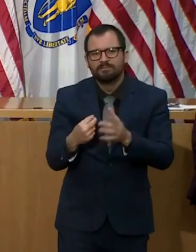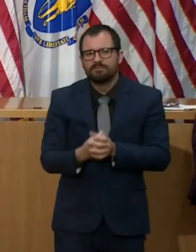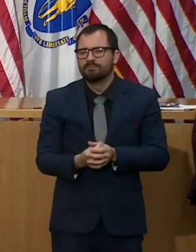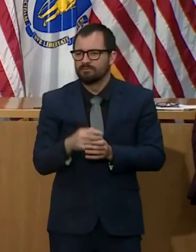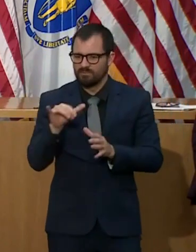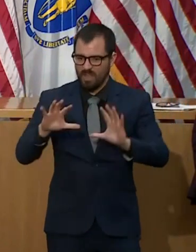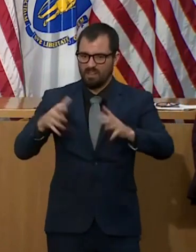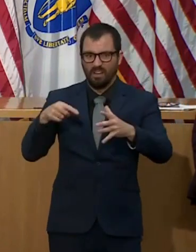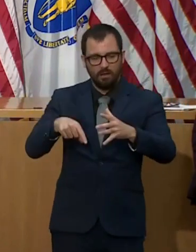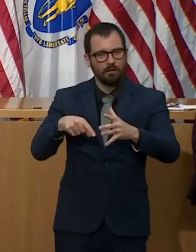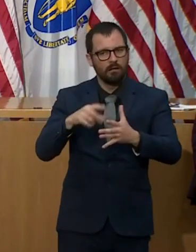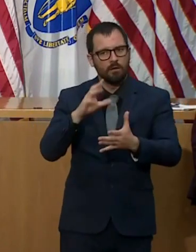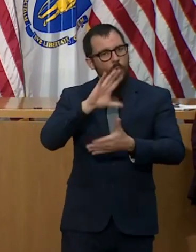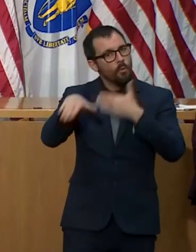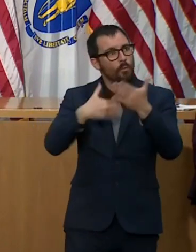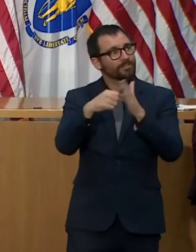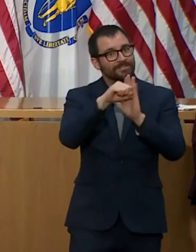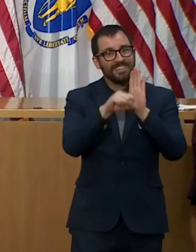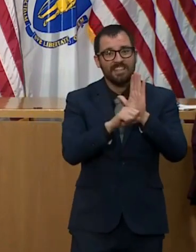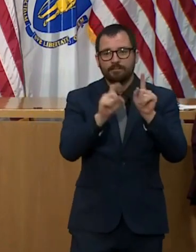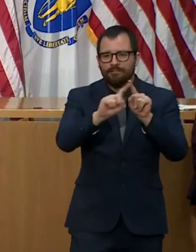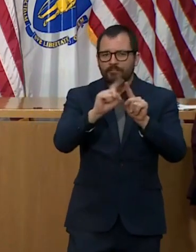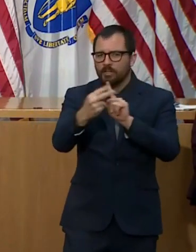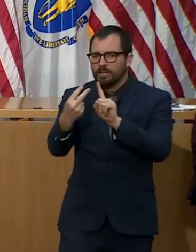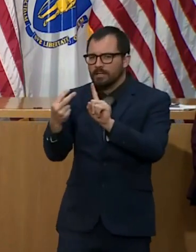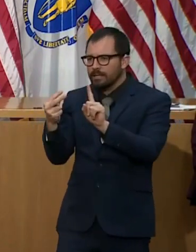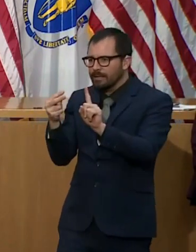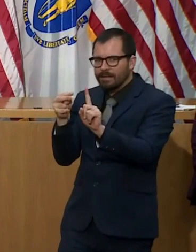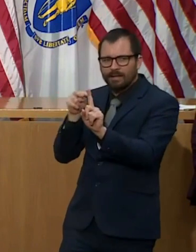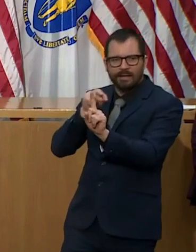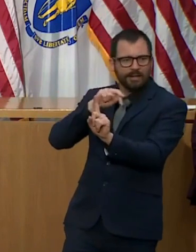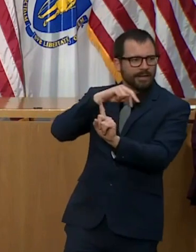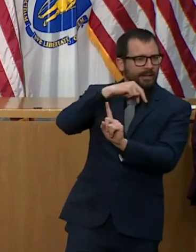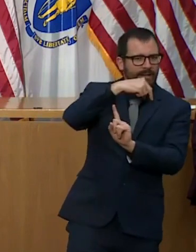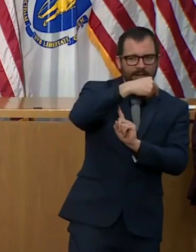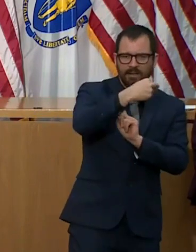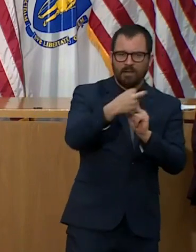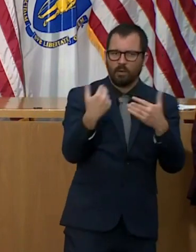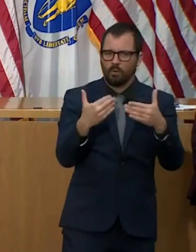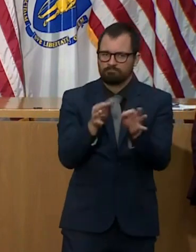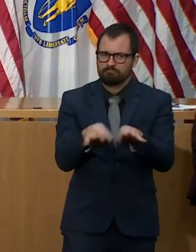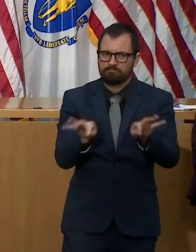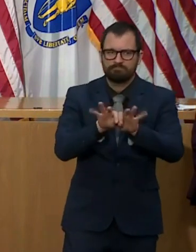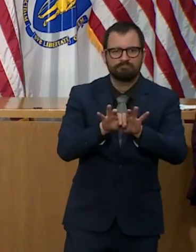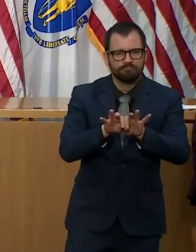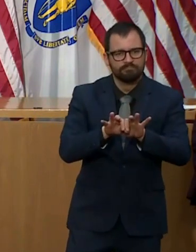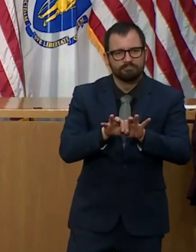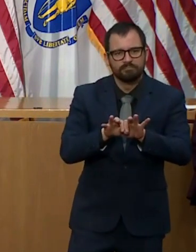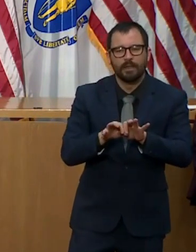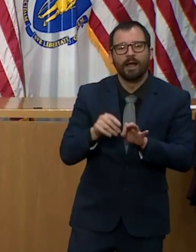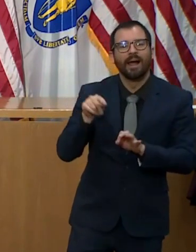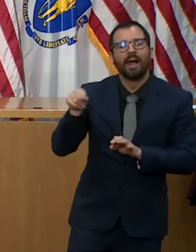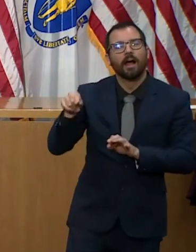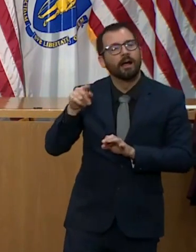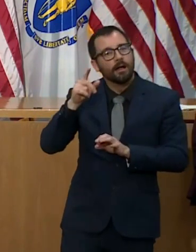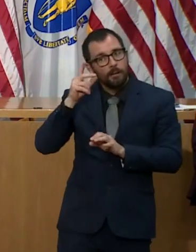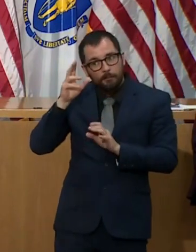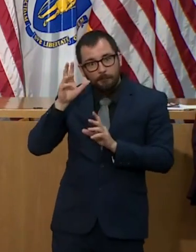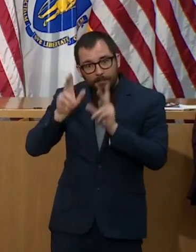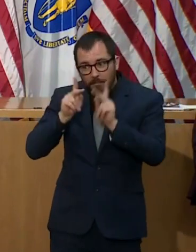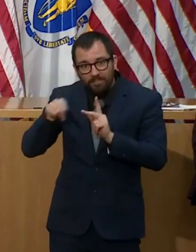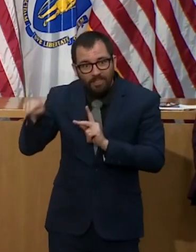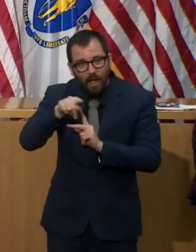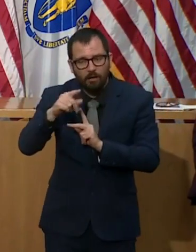spaces who are connected to like-minded people statewide so that they can engage in that robust dialogue and report back the most critical